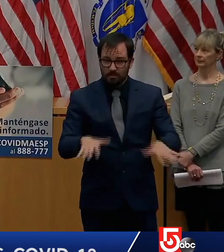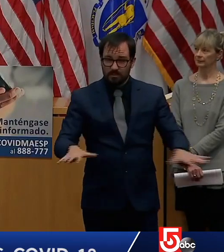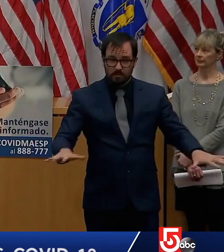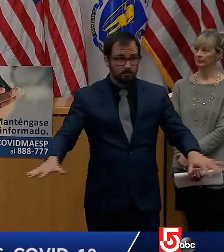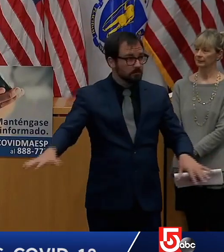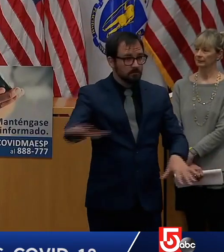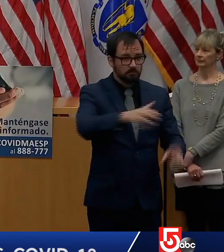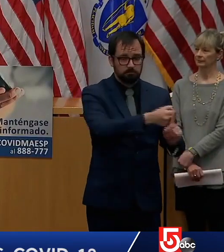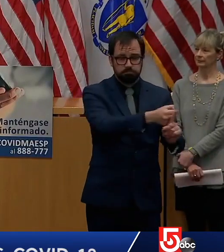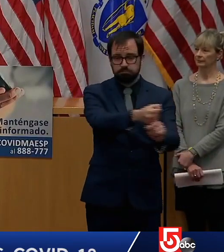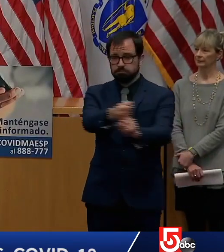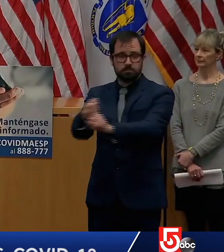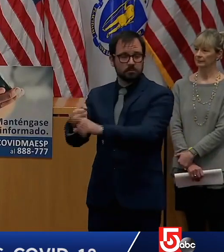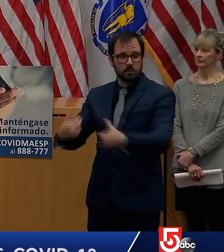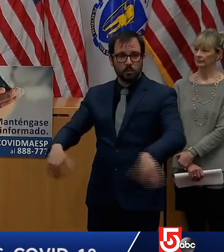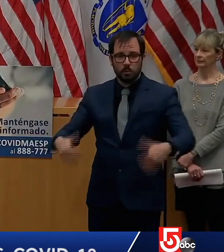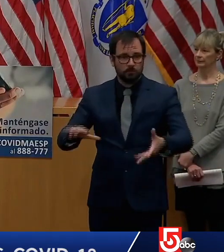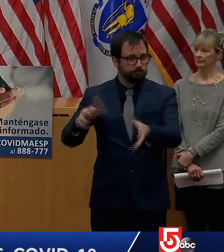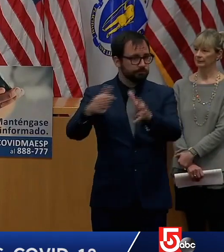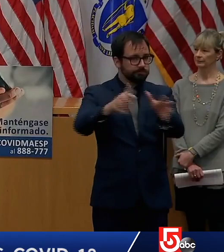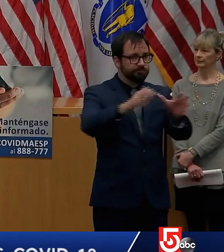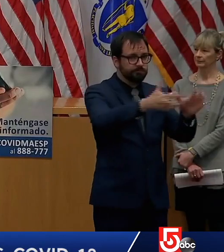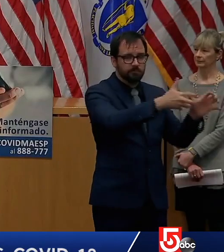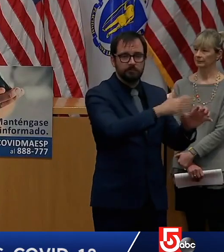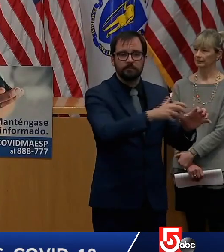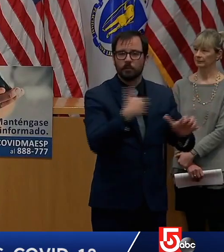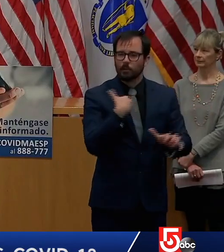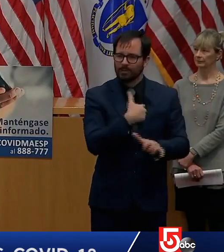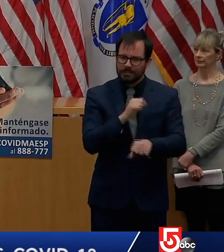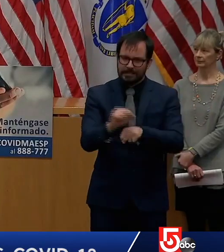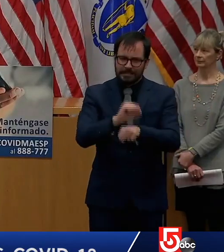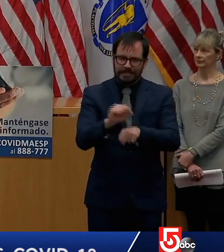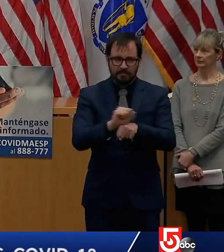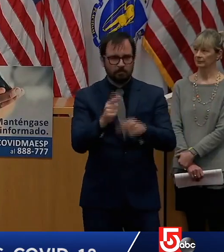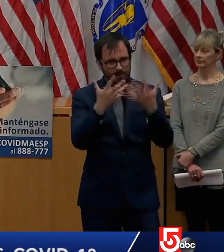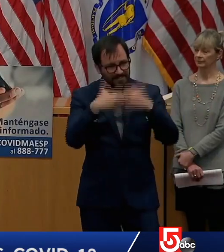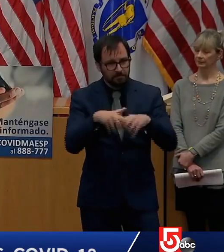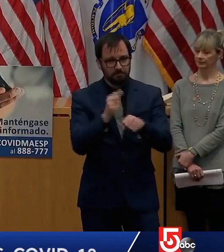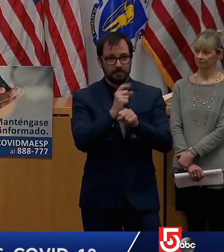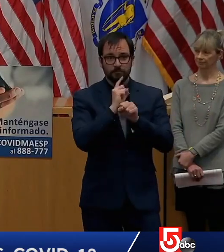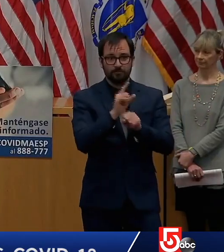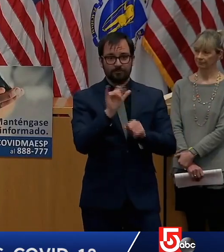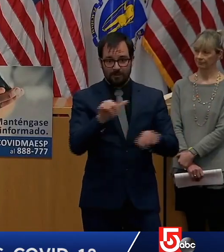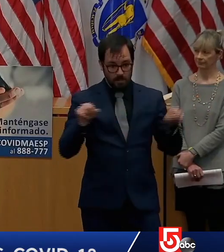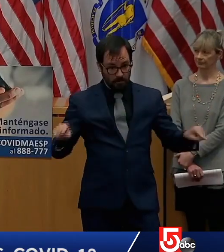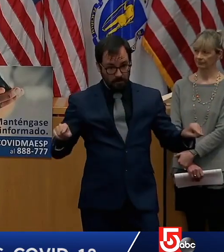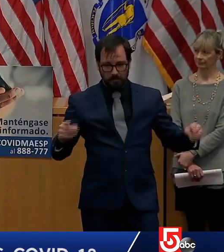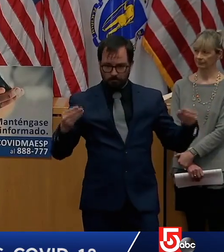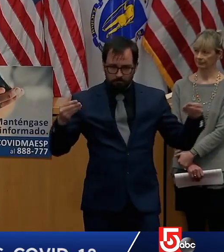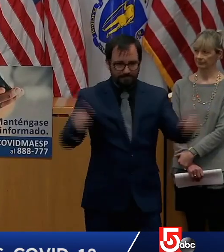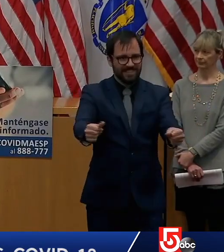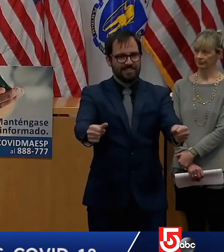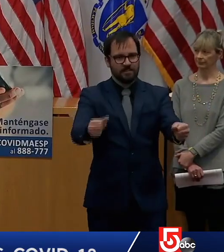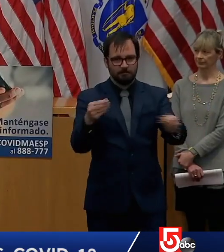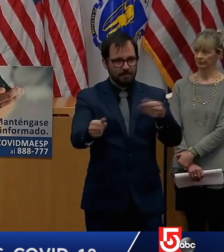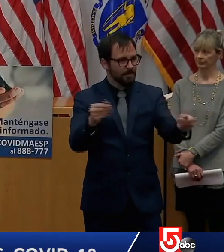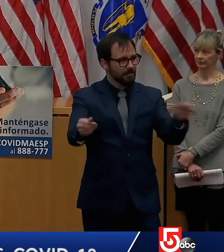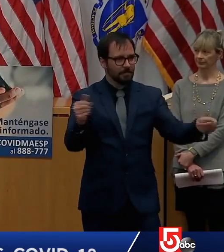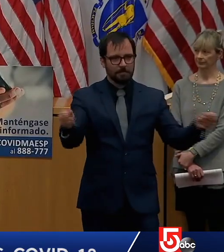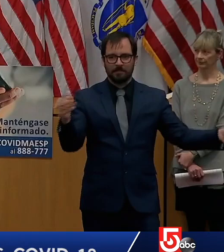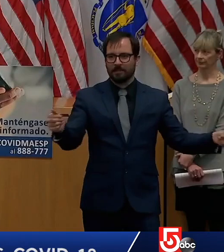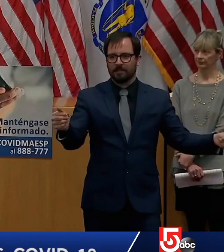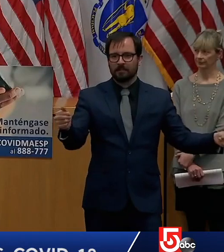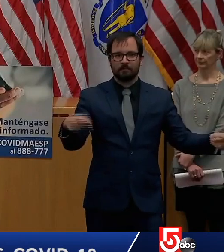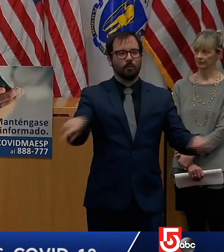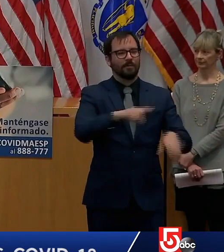you know yesterday here in massachusetts was patriots day and for lots of